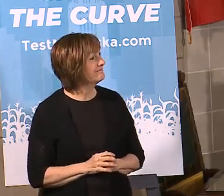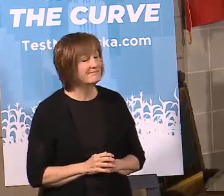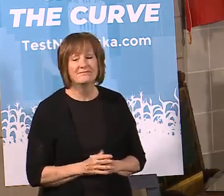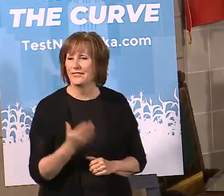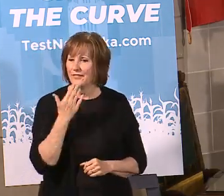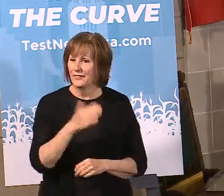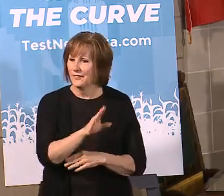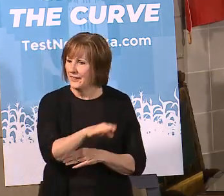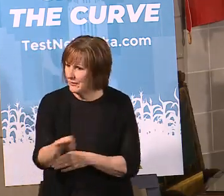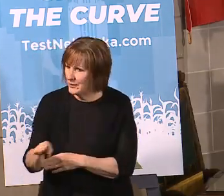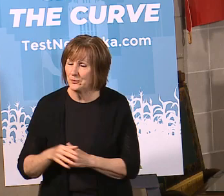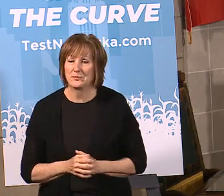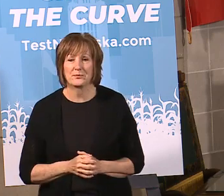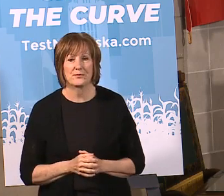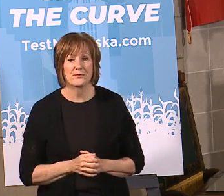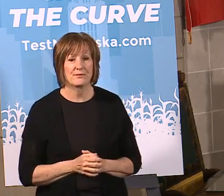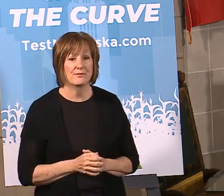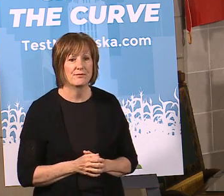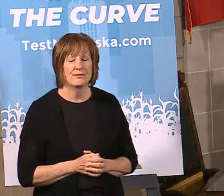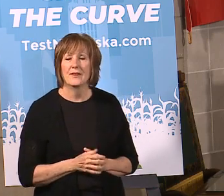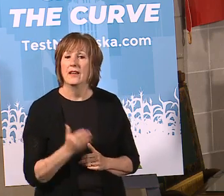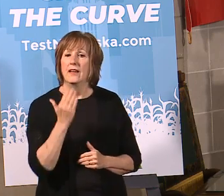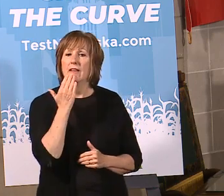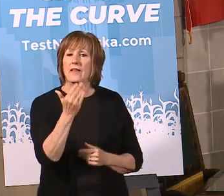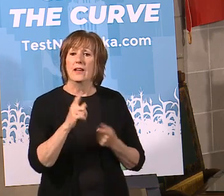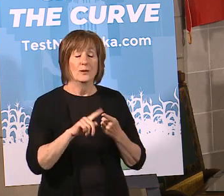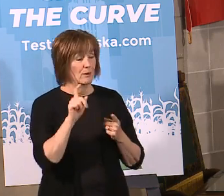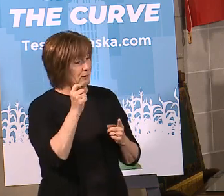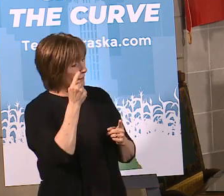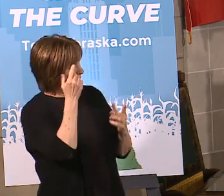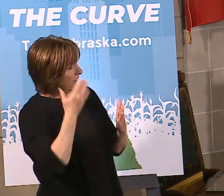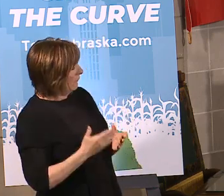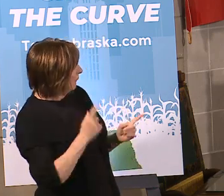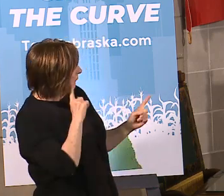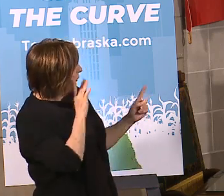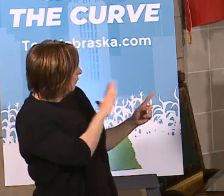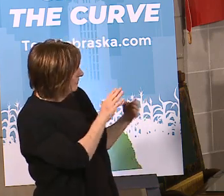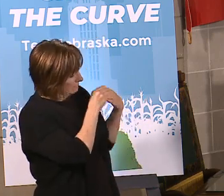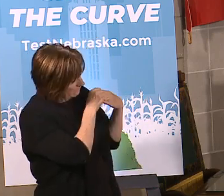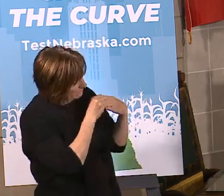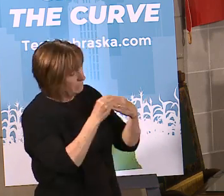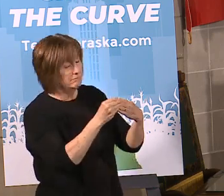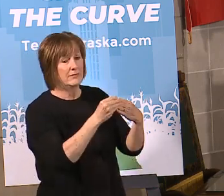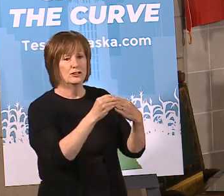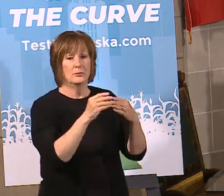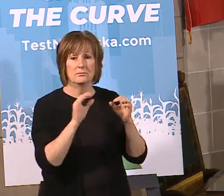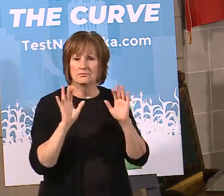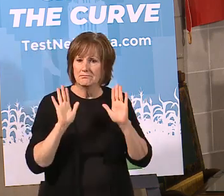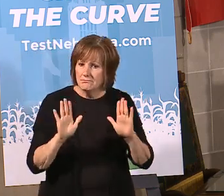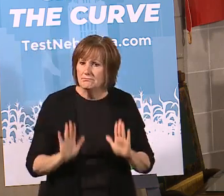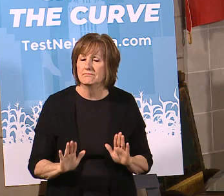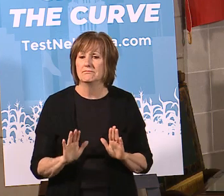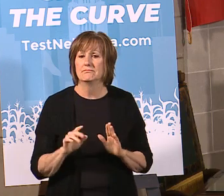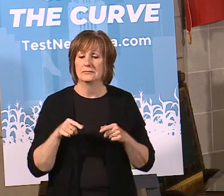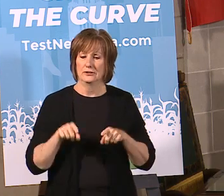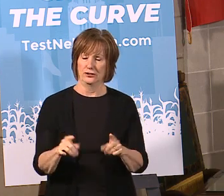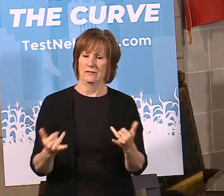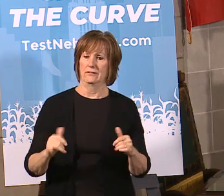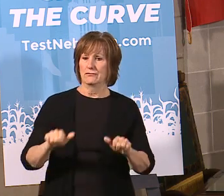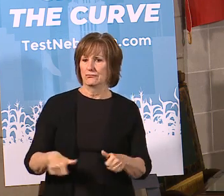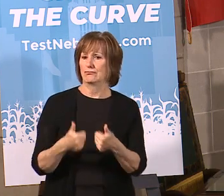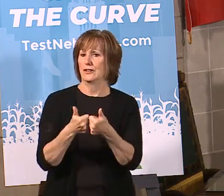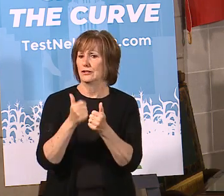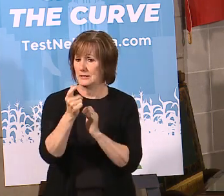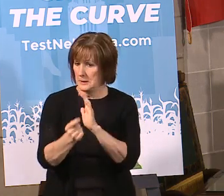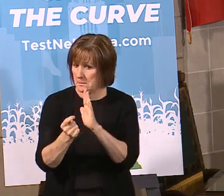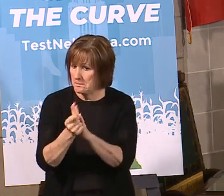So good afternoon and thanks to Governor Ricketts for his steady leadership. The state during these challenging times